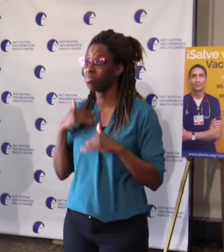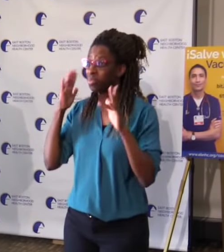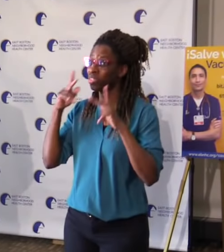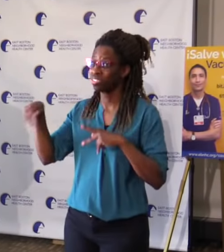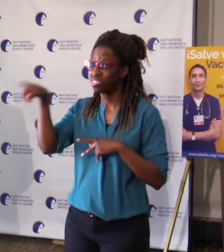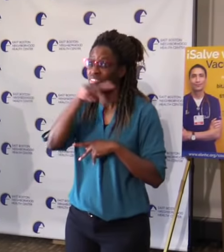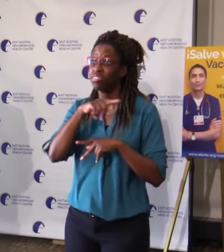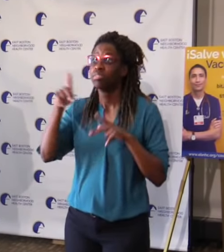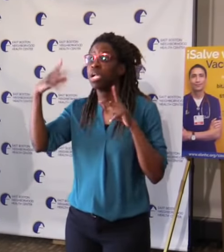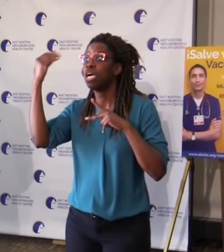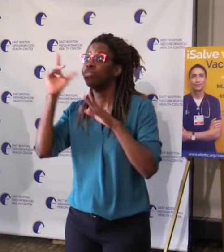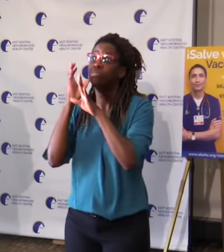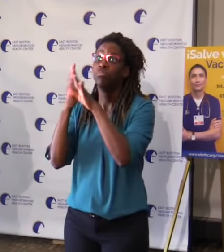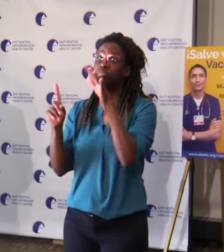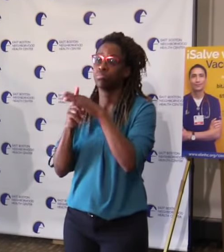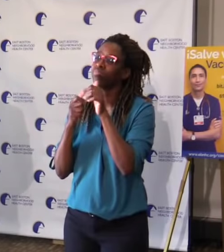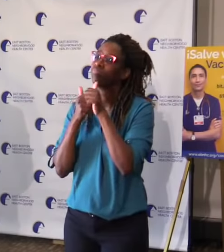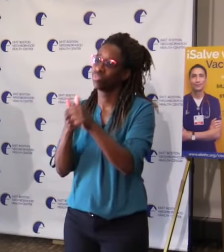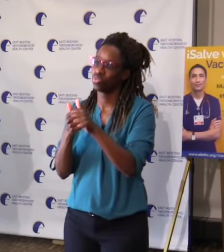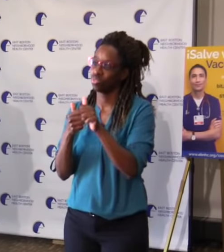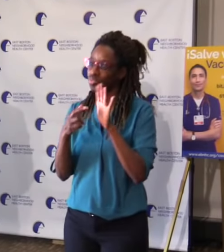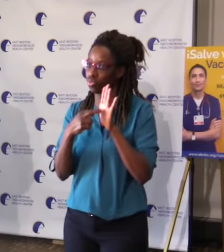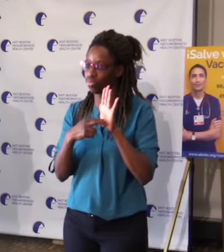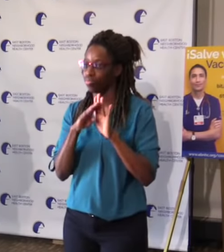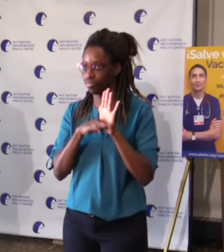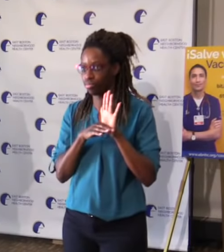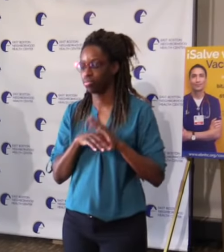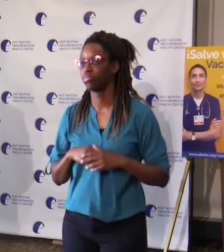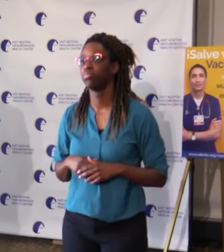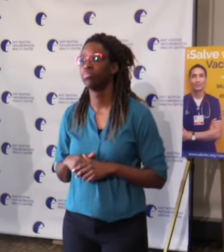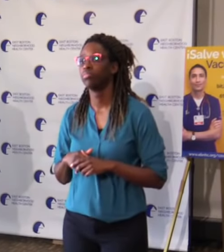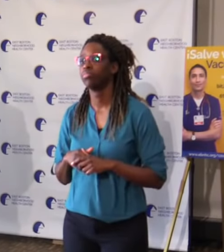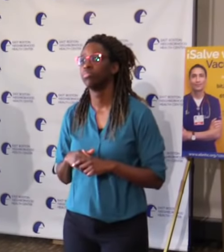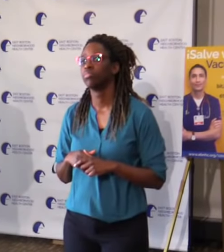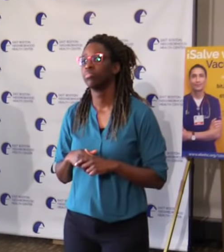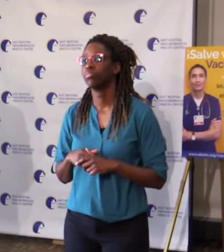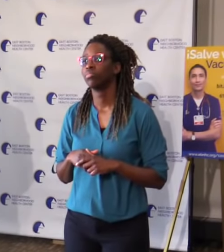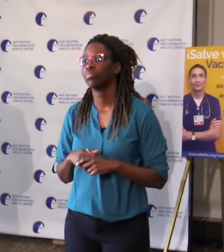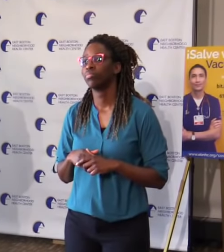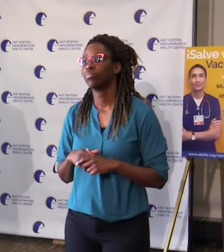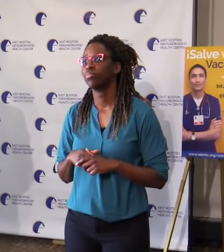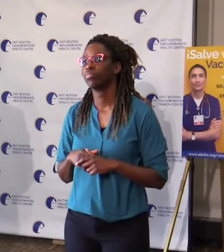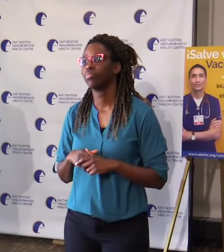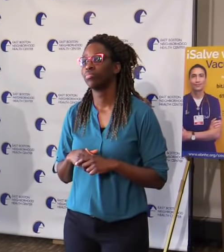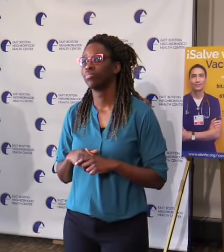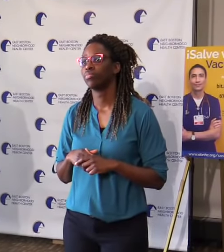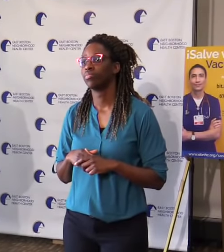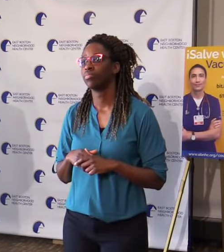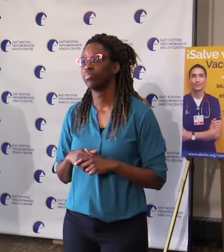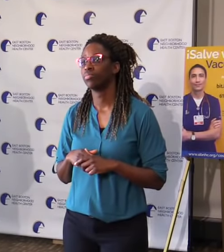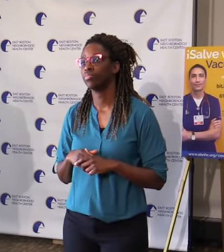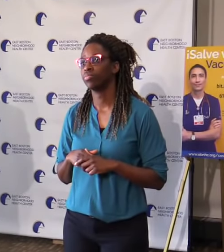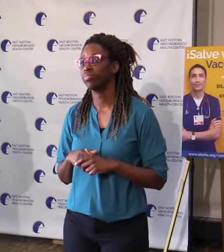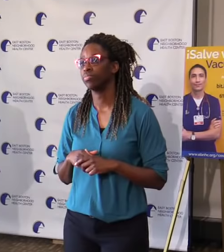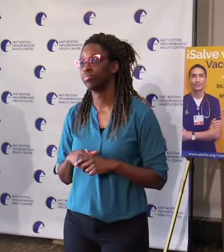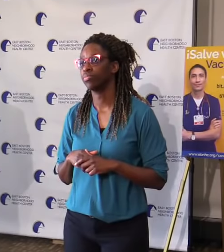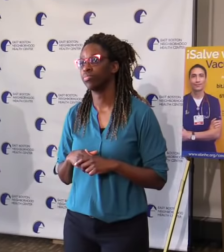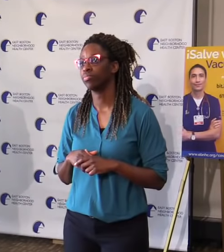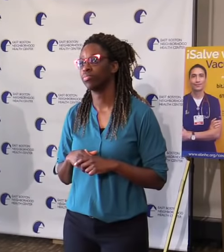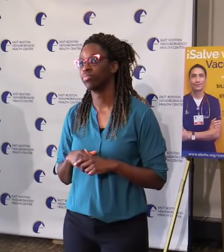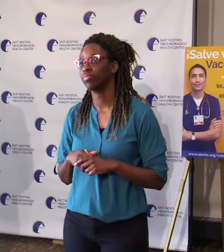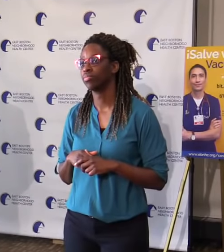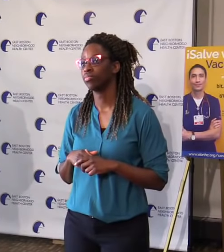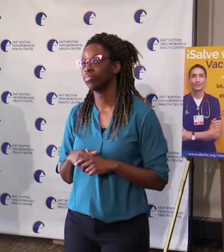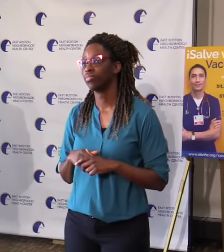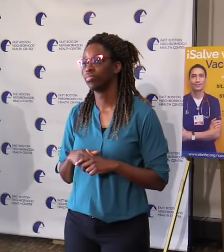we don't believe that there should be sort of a cattle call at the end of the day.